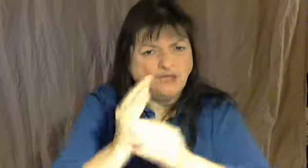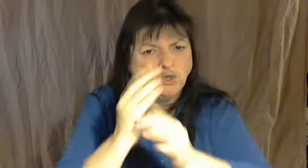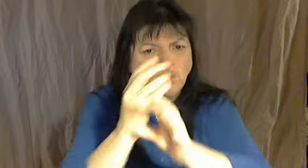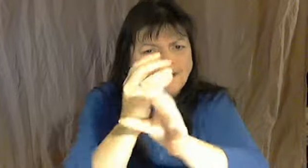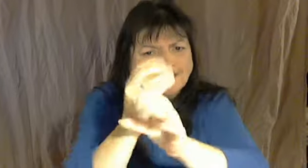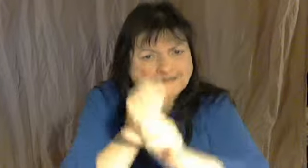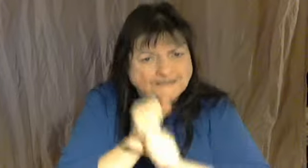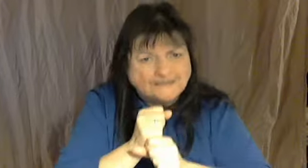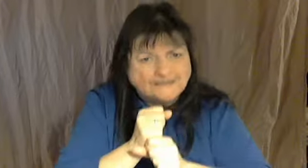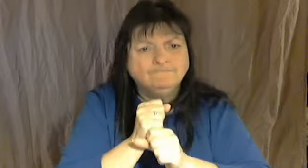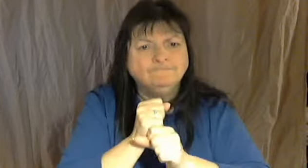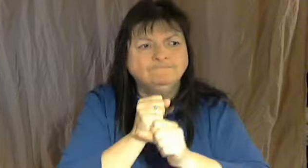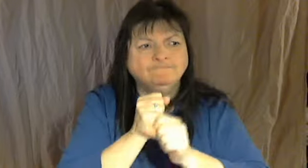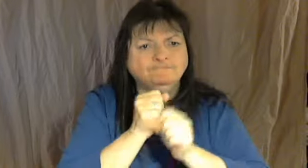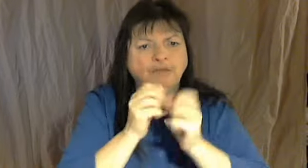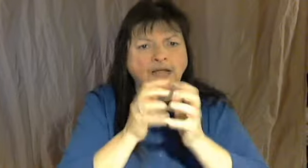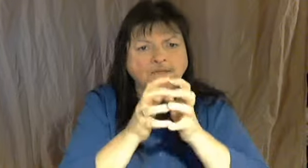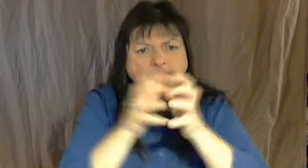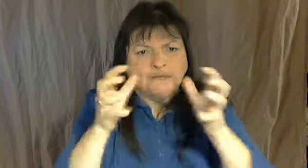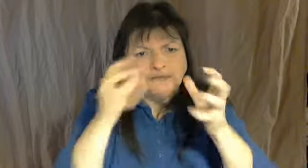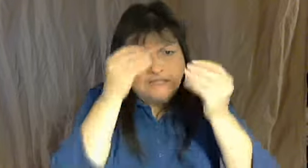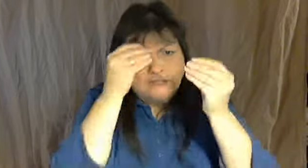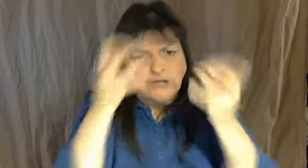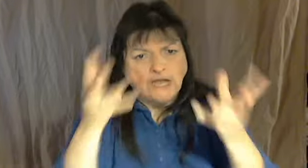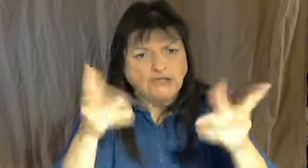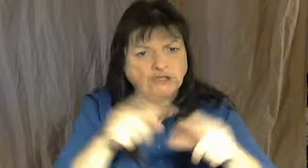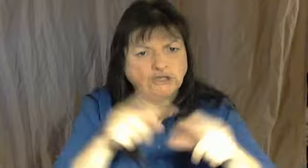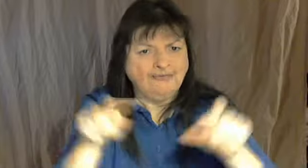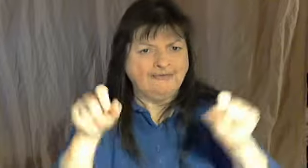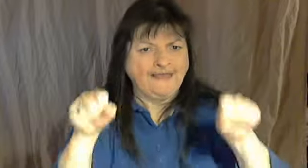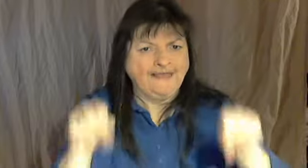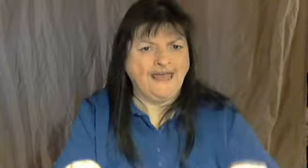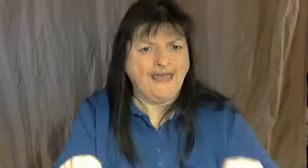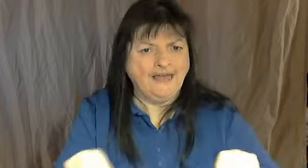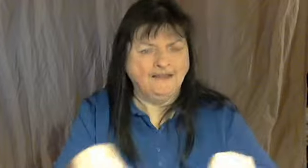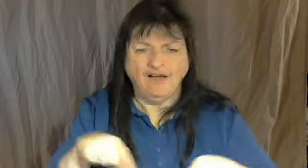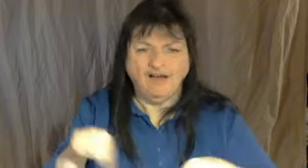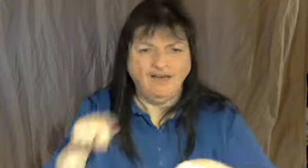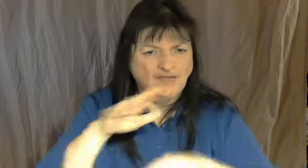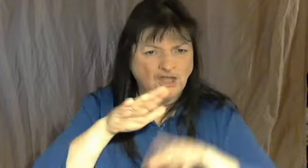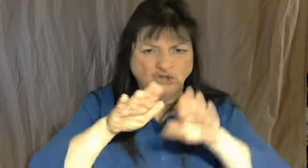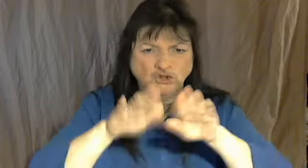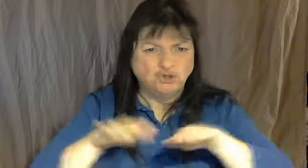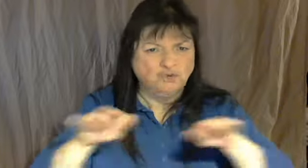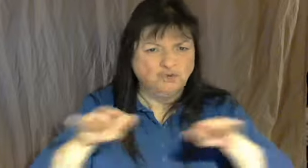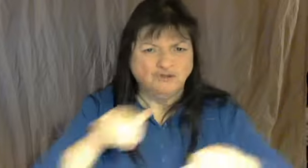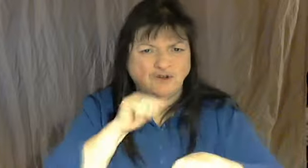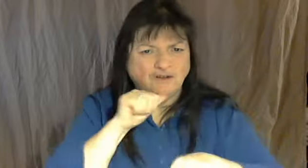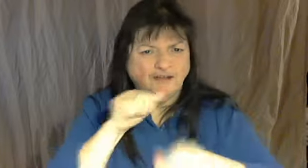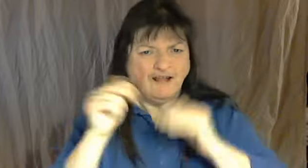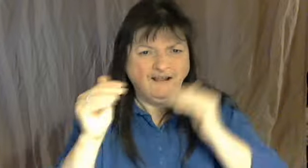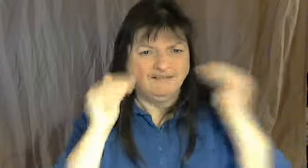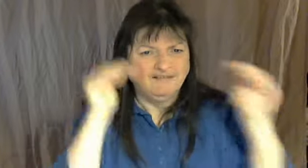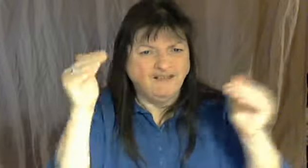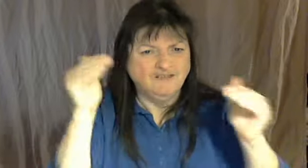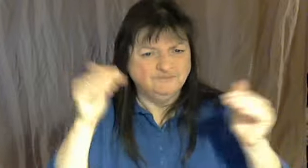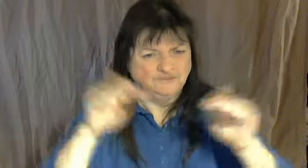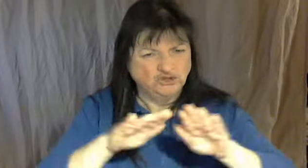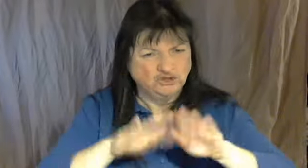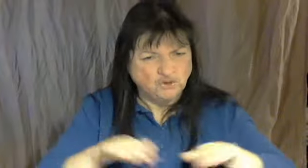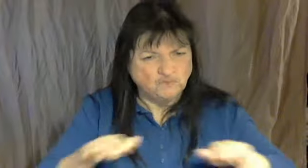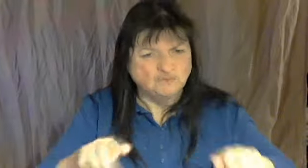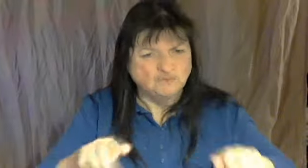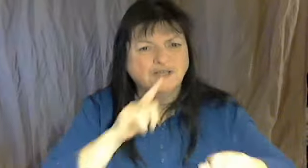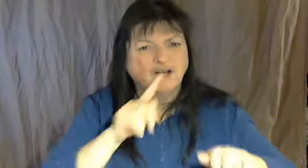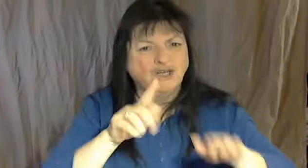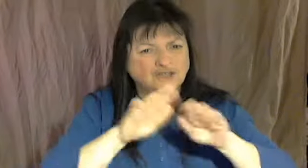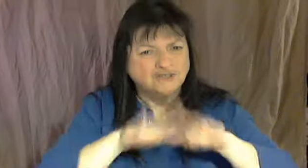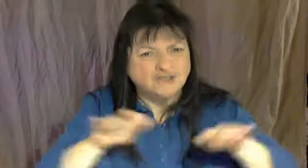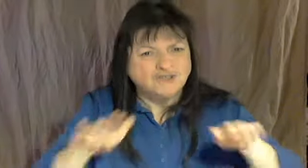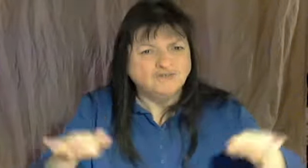her descendants would have the perfect DNA evidence for Brian to unlock the secrets of her identity.